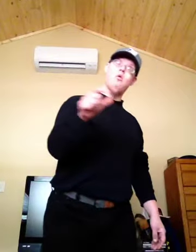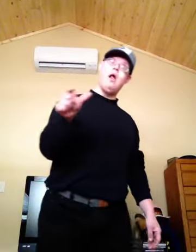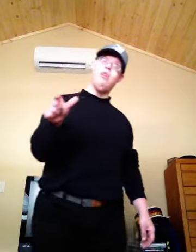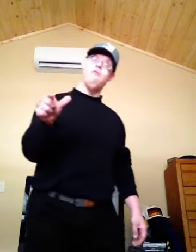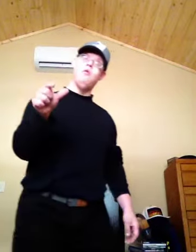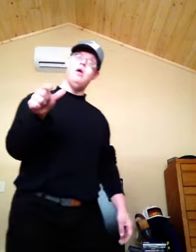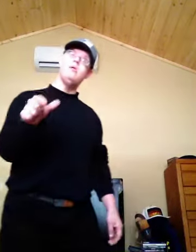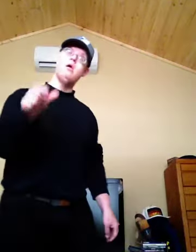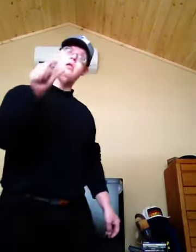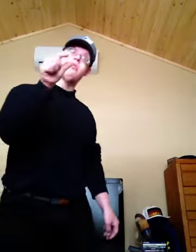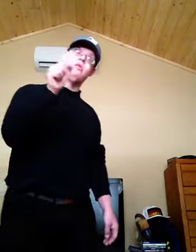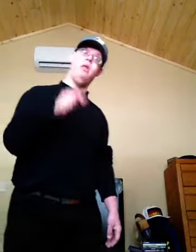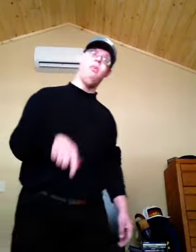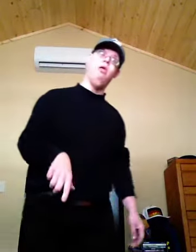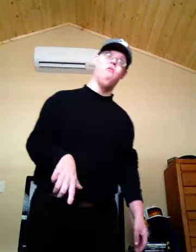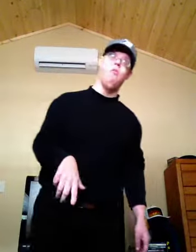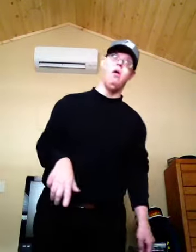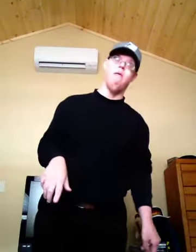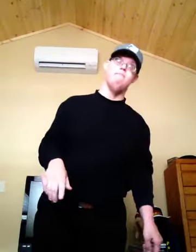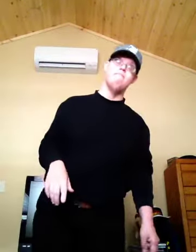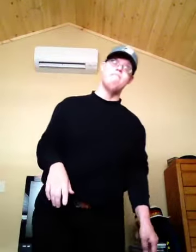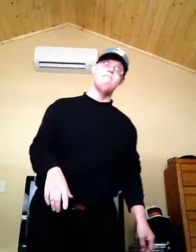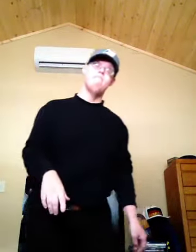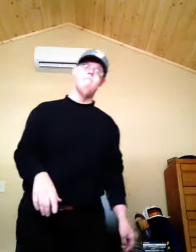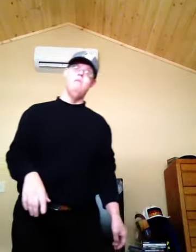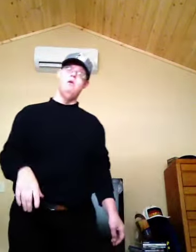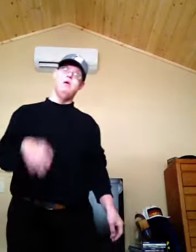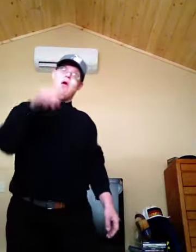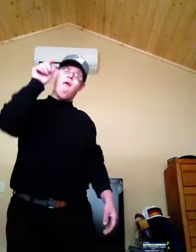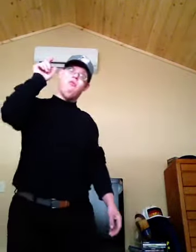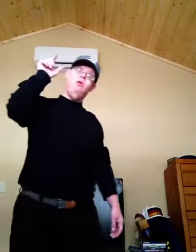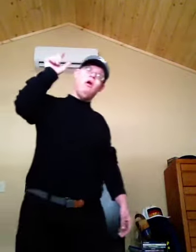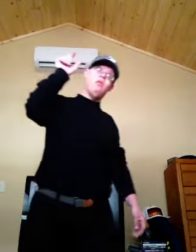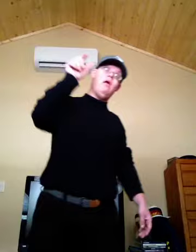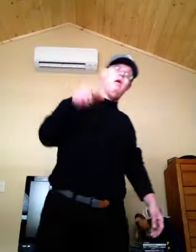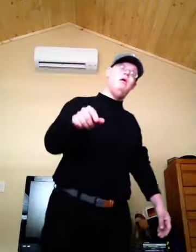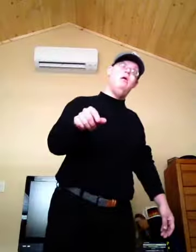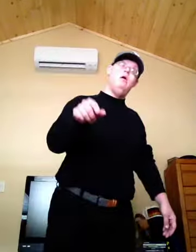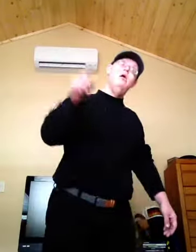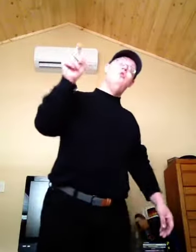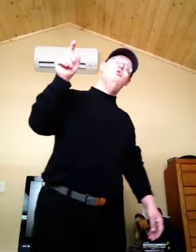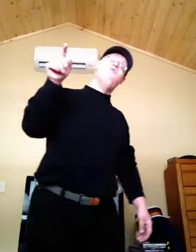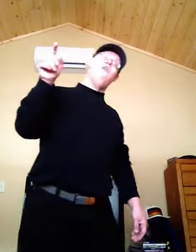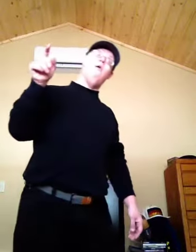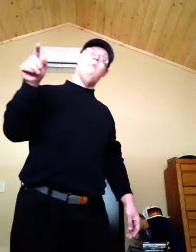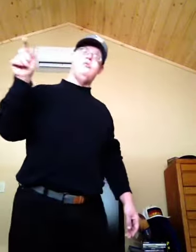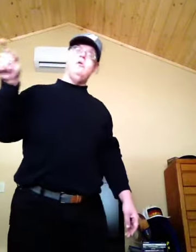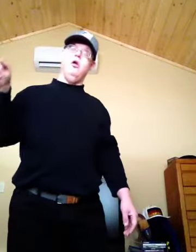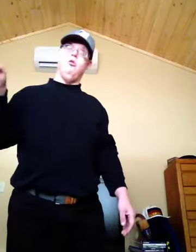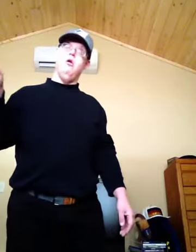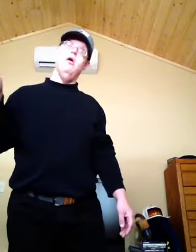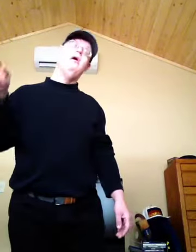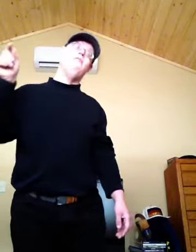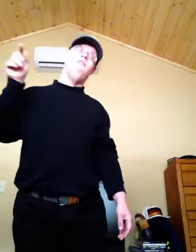do anything for him, he does the same thing for me. I'll see you guys later. New video up tonight. If,